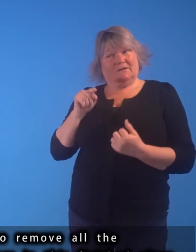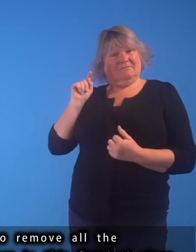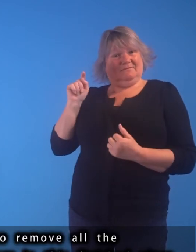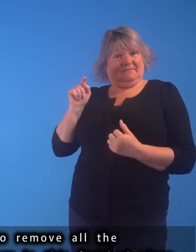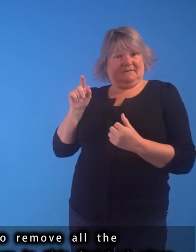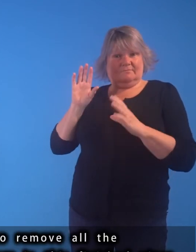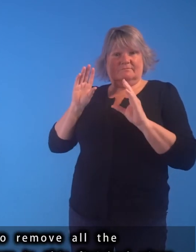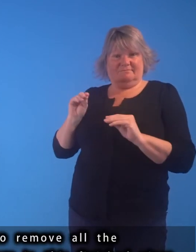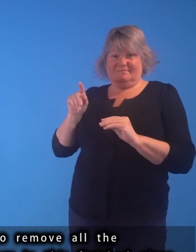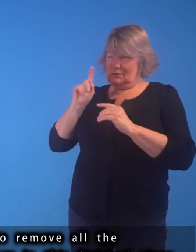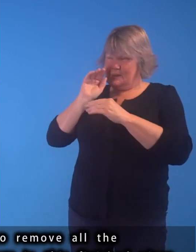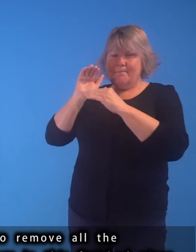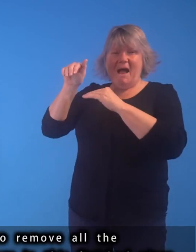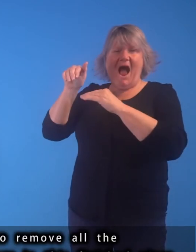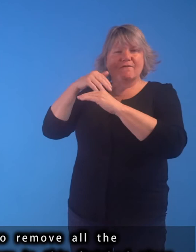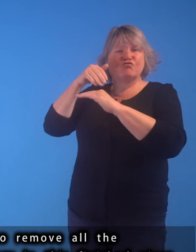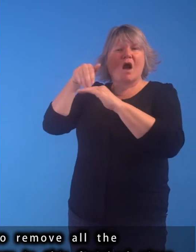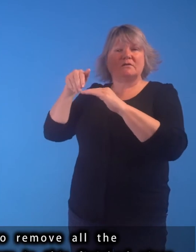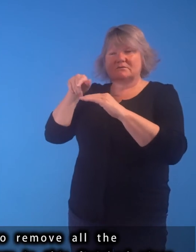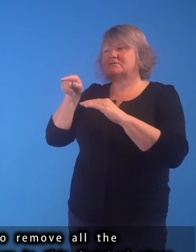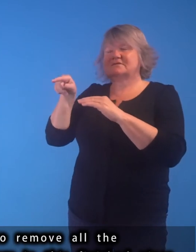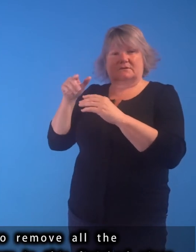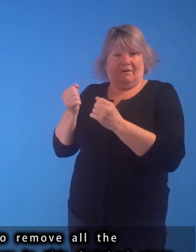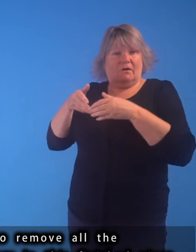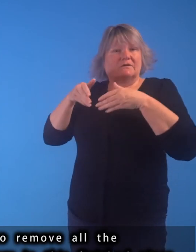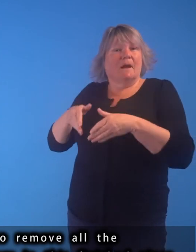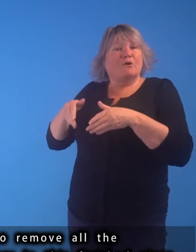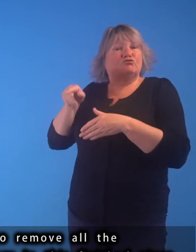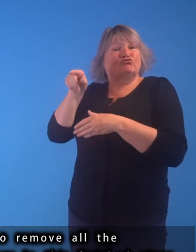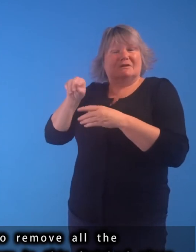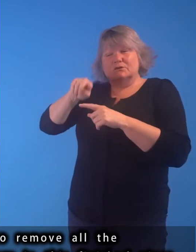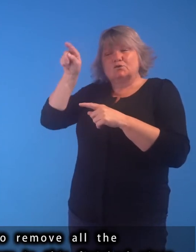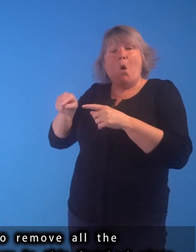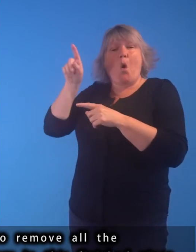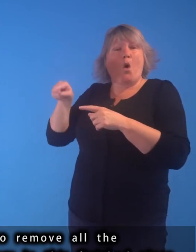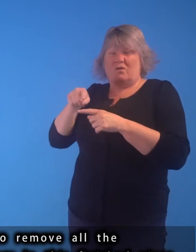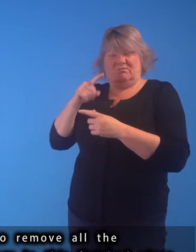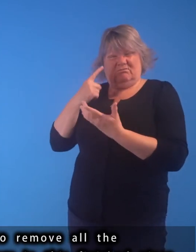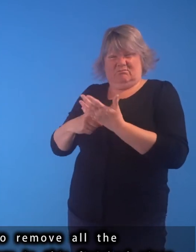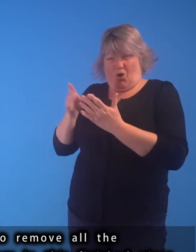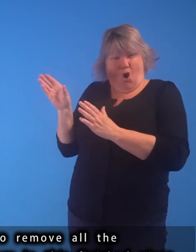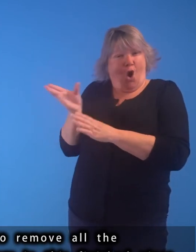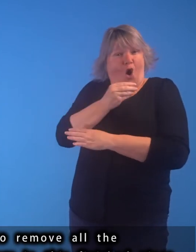Interestingly, he has chosen to remove all the gravestones in the foreground cemetery in this finished piece.